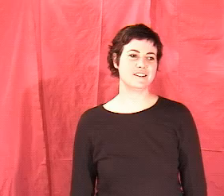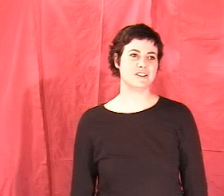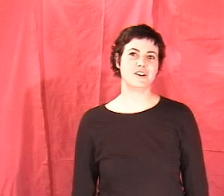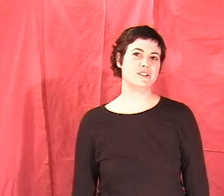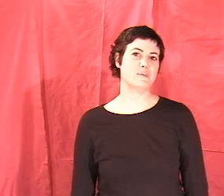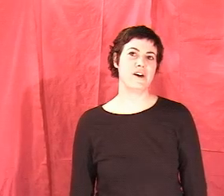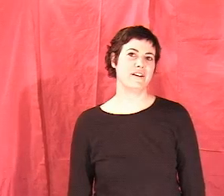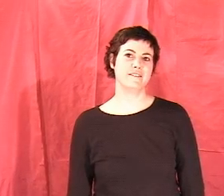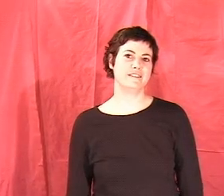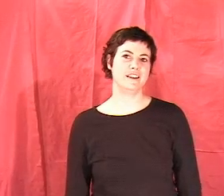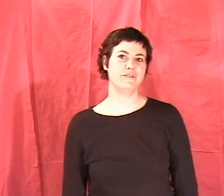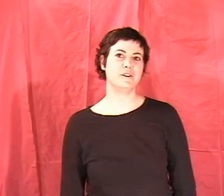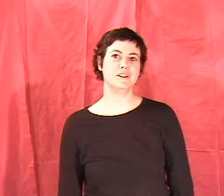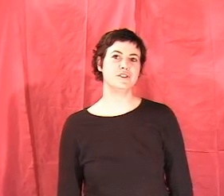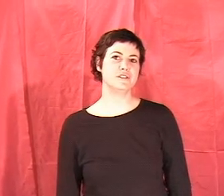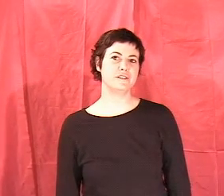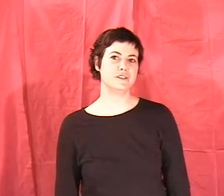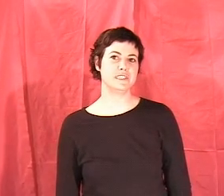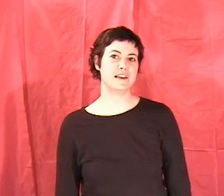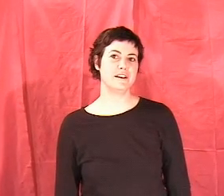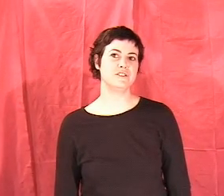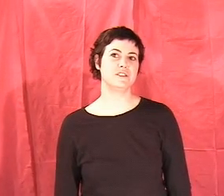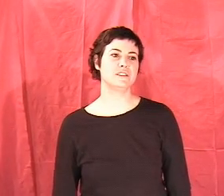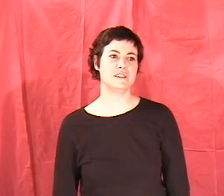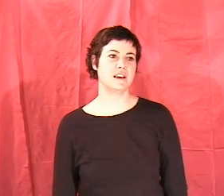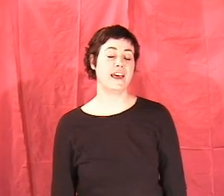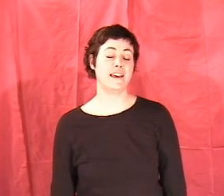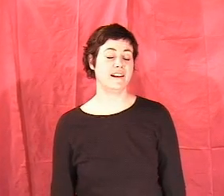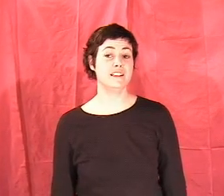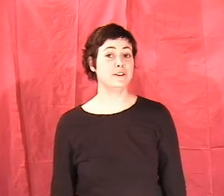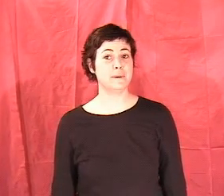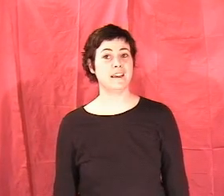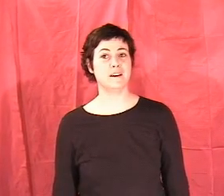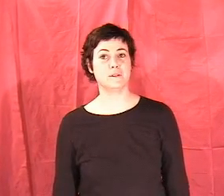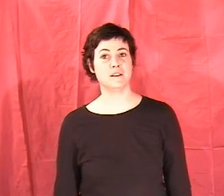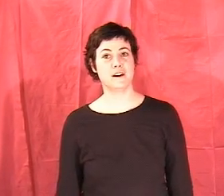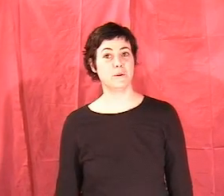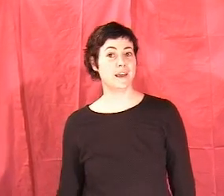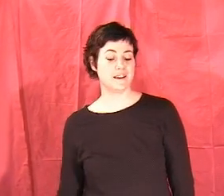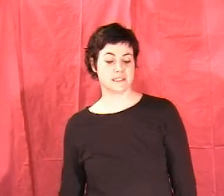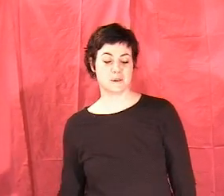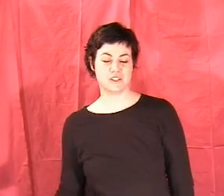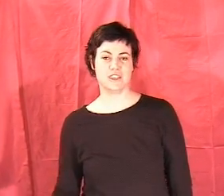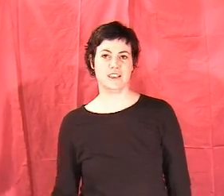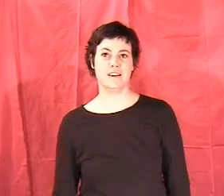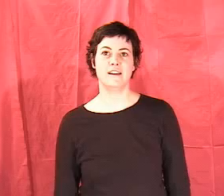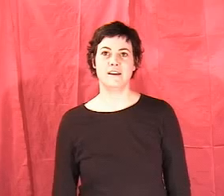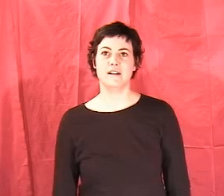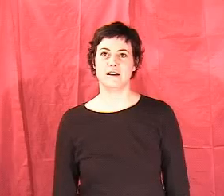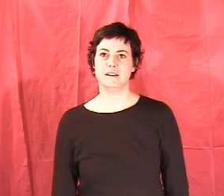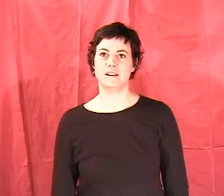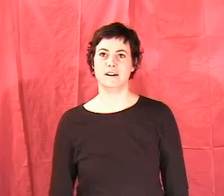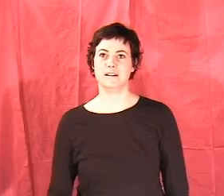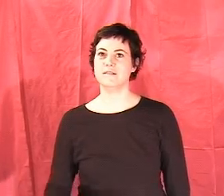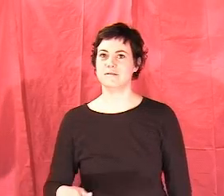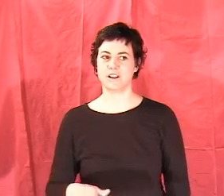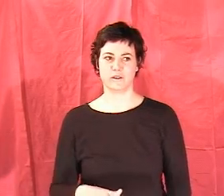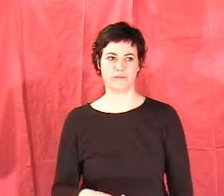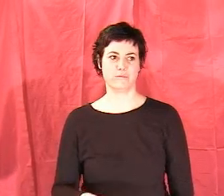Start small. If you're unsure of yourself, just a little bit goes a long way, especially on, you know, from